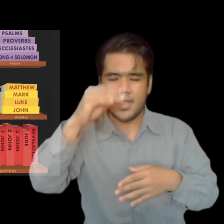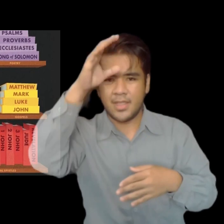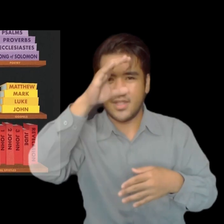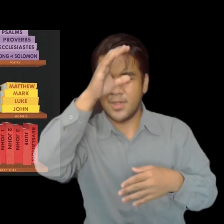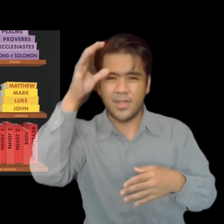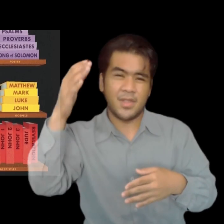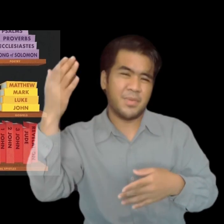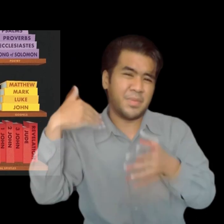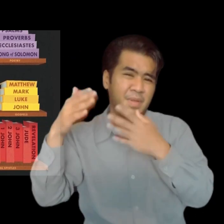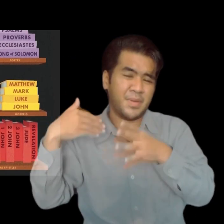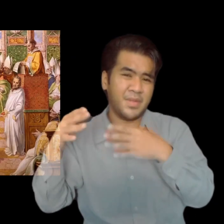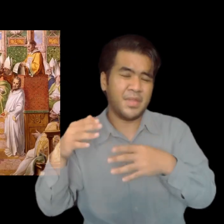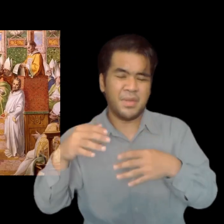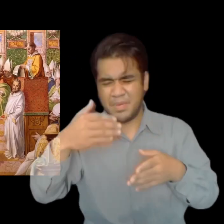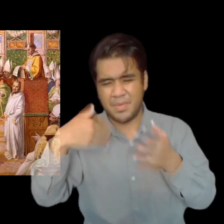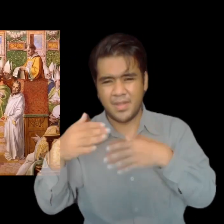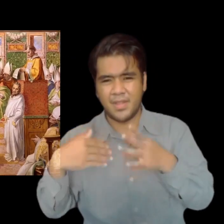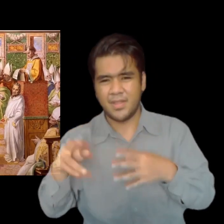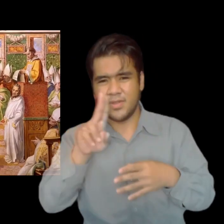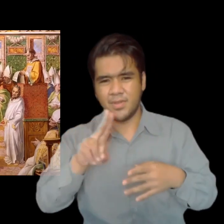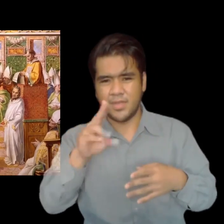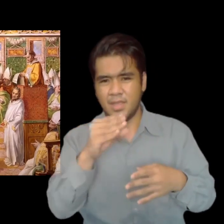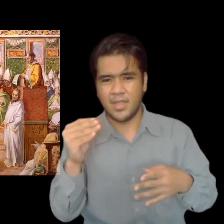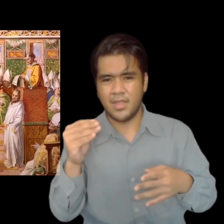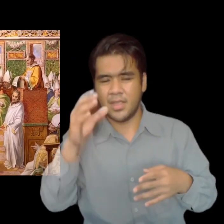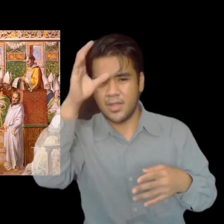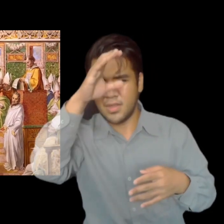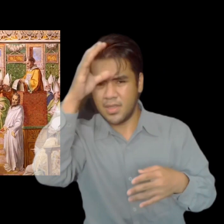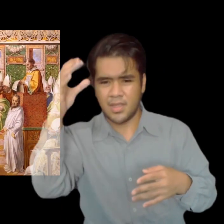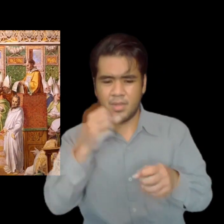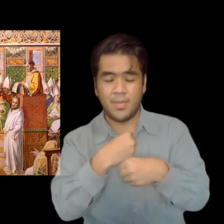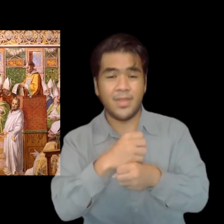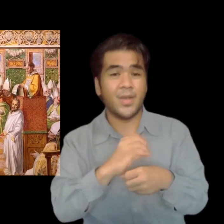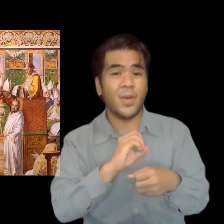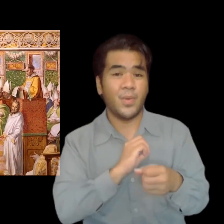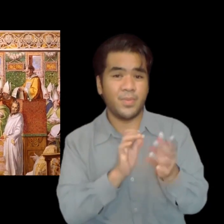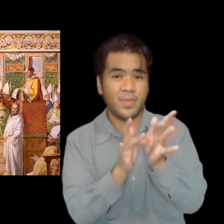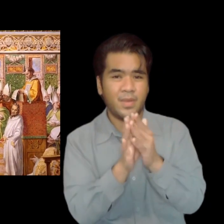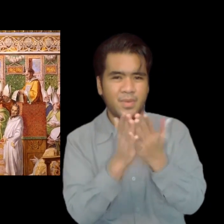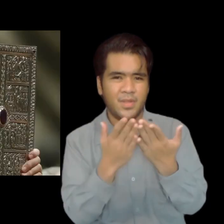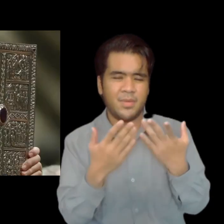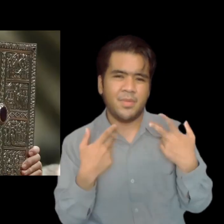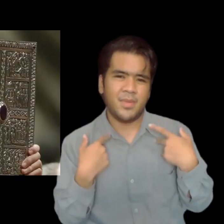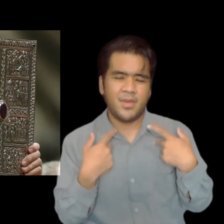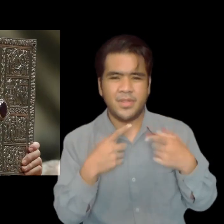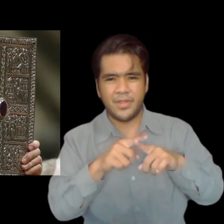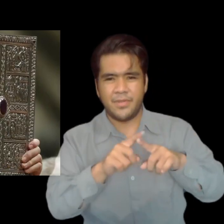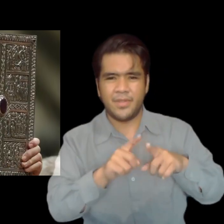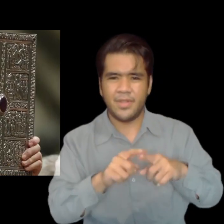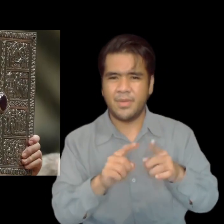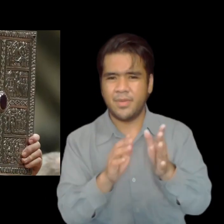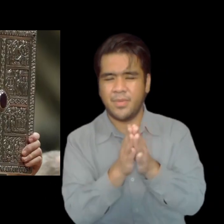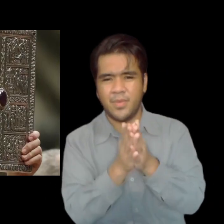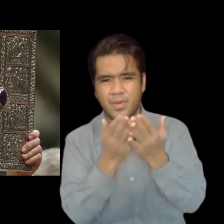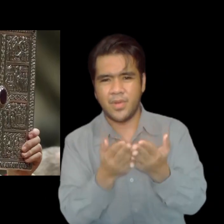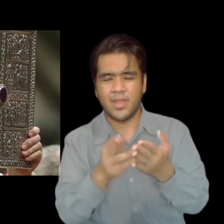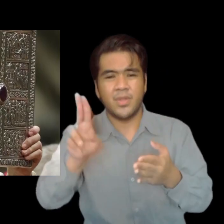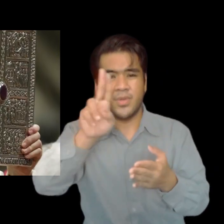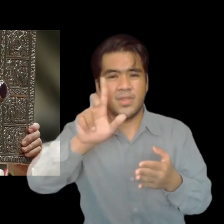by Christians, even before the Council of Nicaea of the Catholic Church. The only thing the Catholic Church compiled was their own